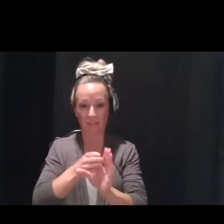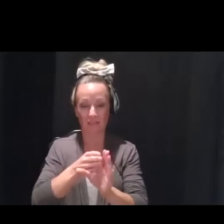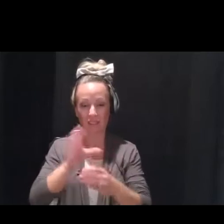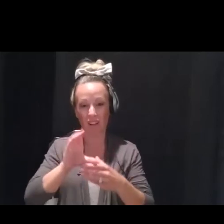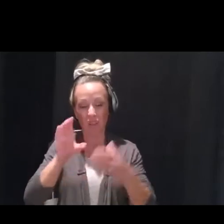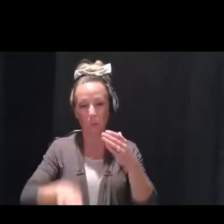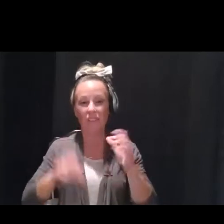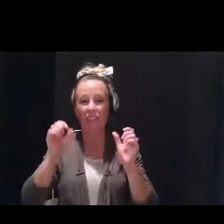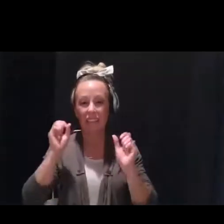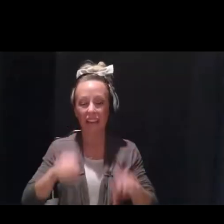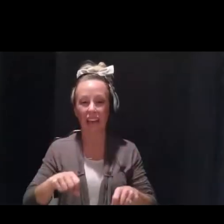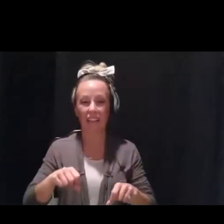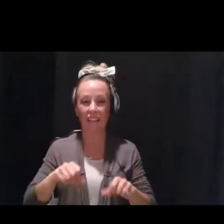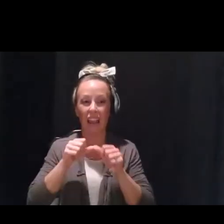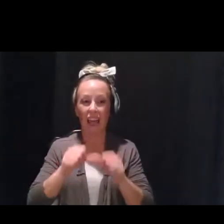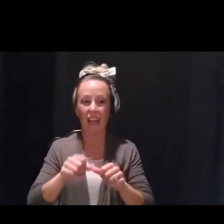a decade or more.